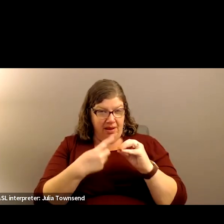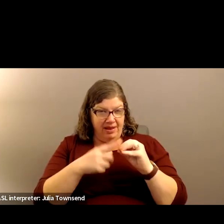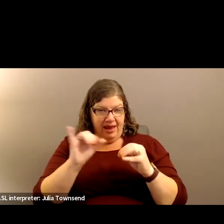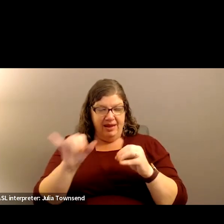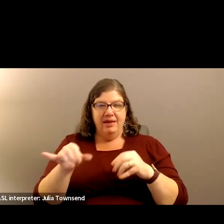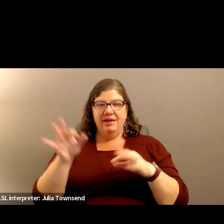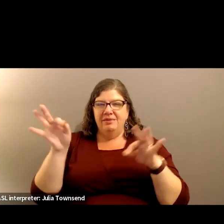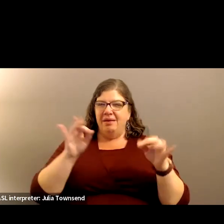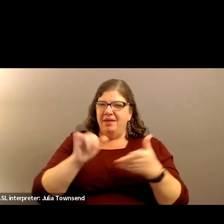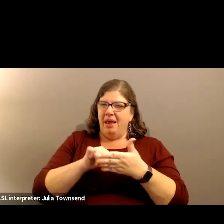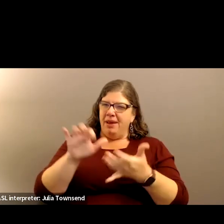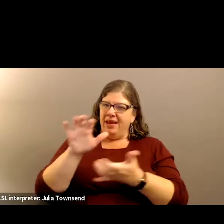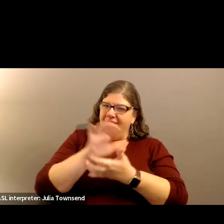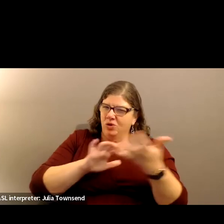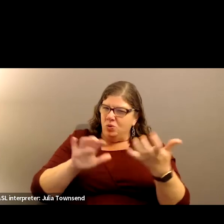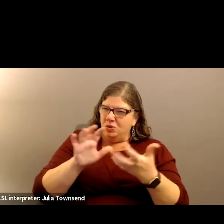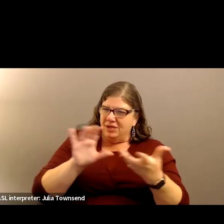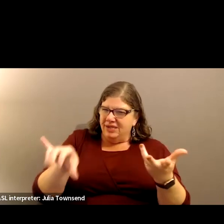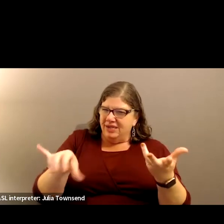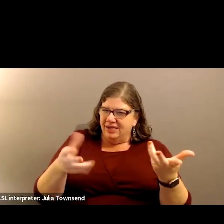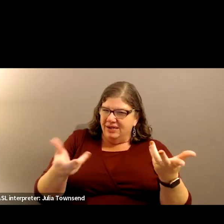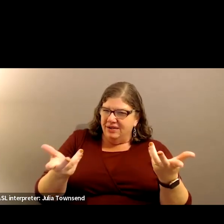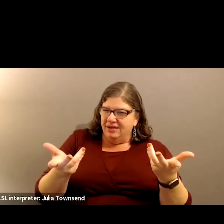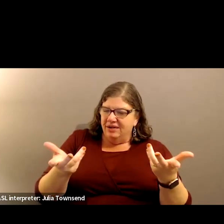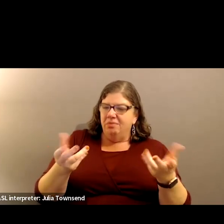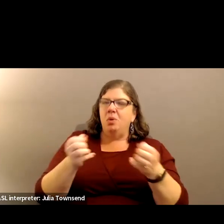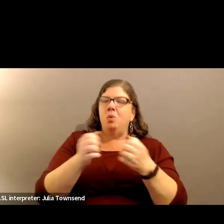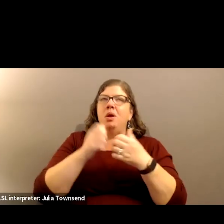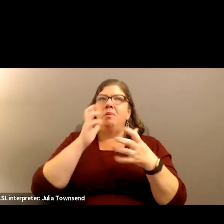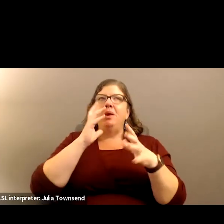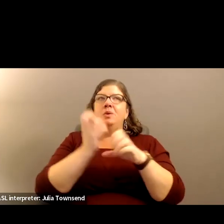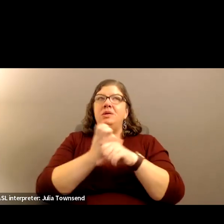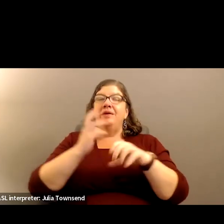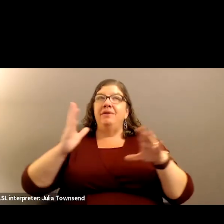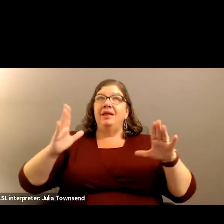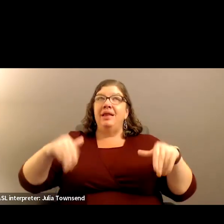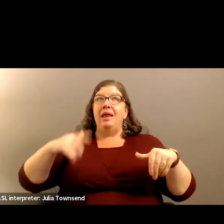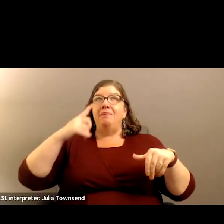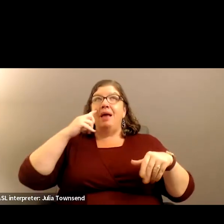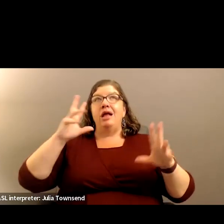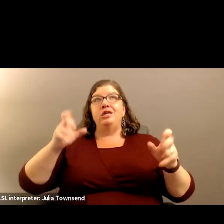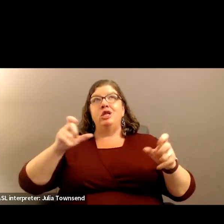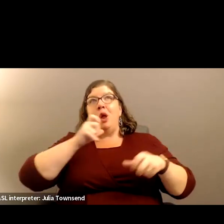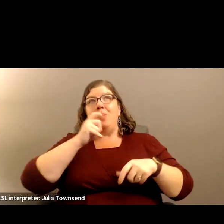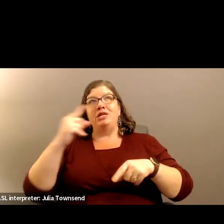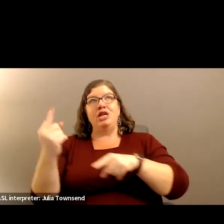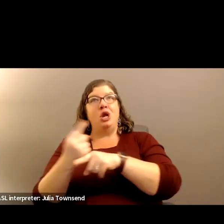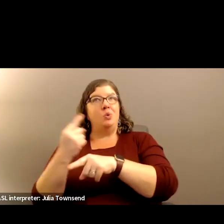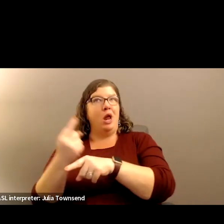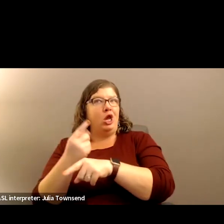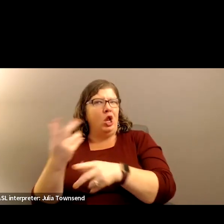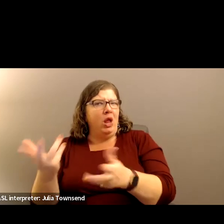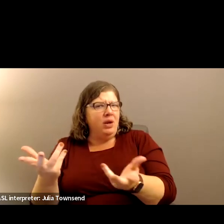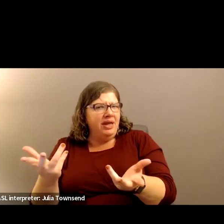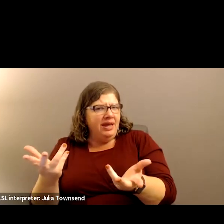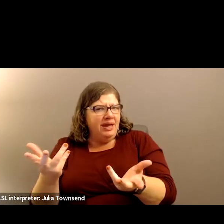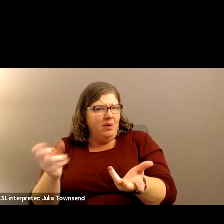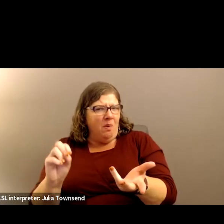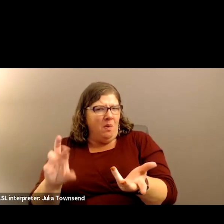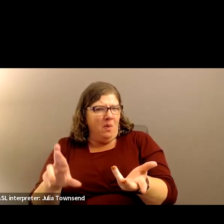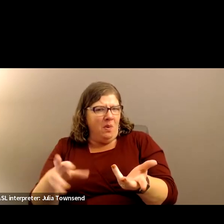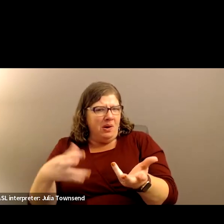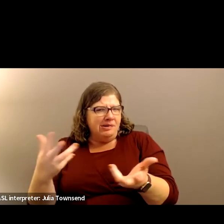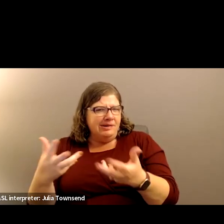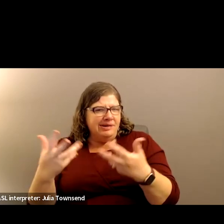Explain that. It might be a little confusing. Because it will be received late because there was an irregularity or, you know, so